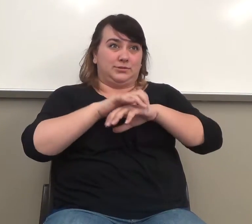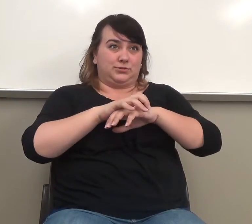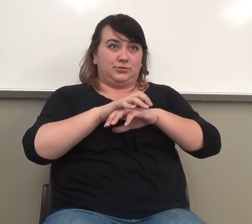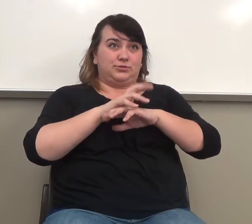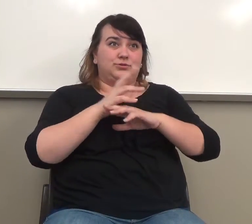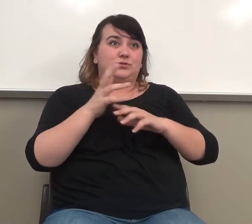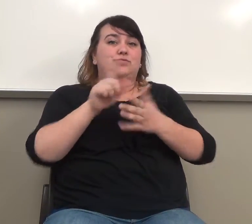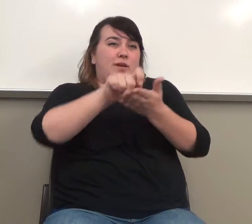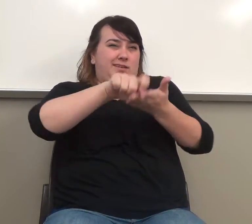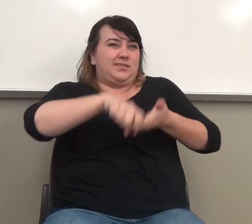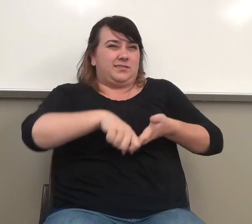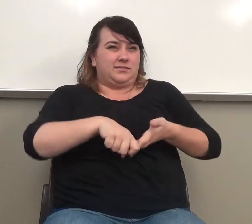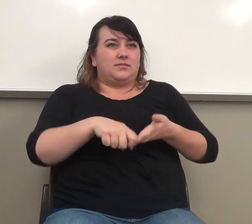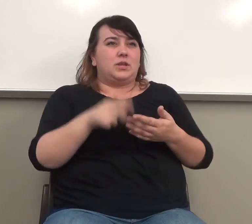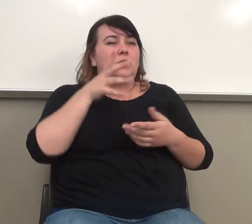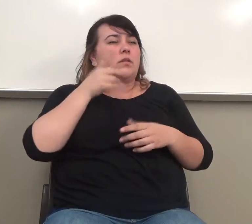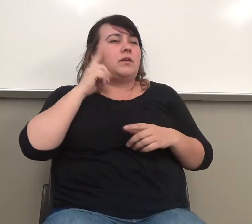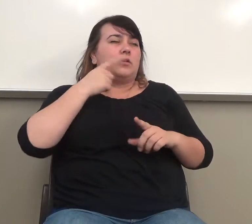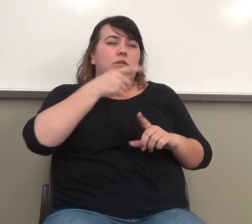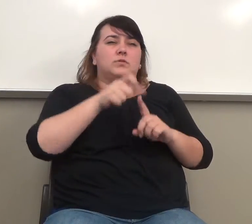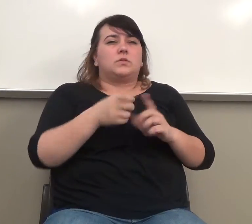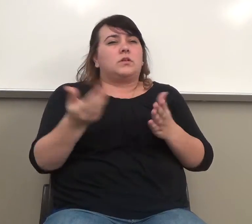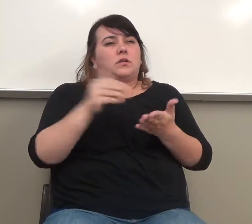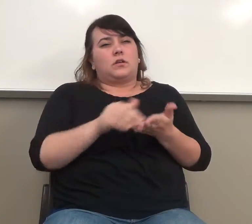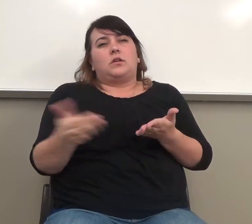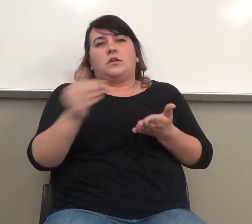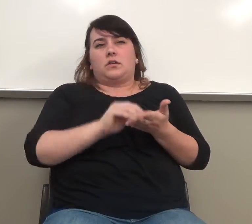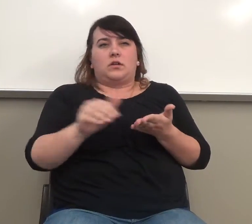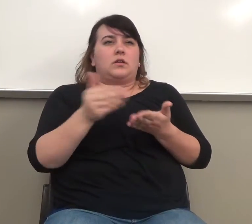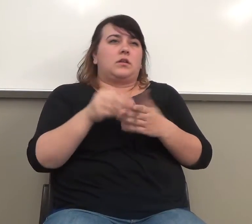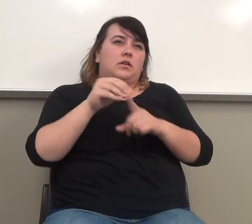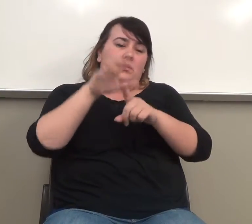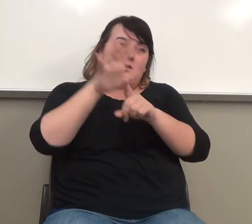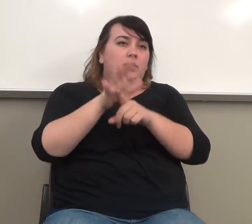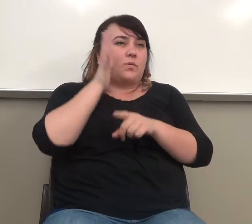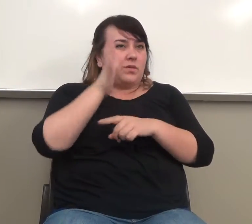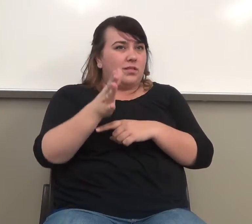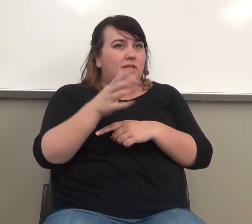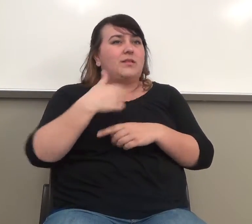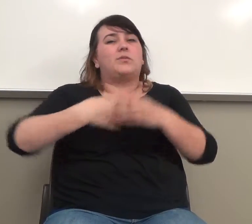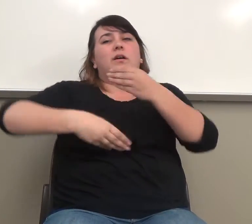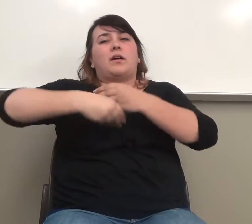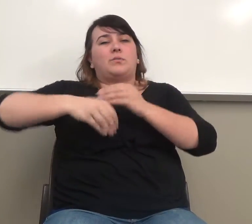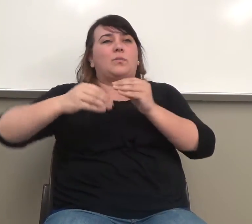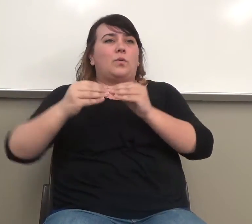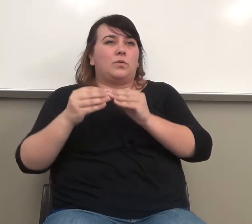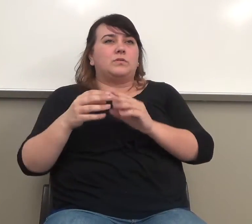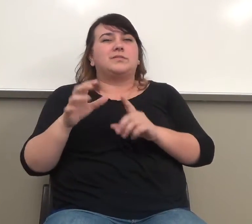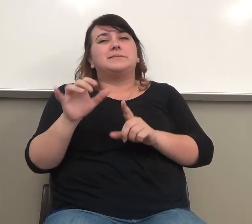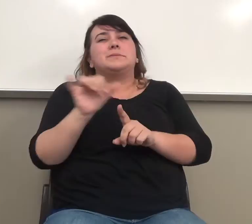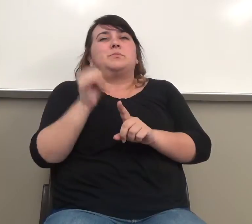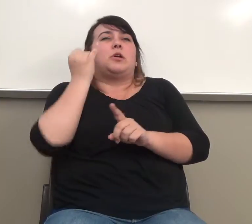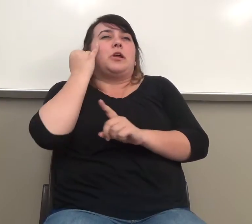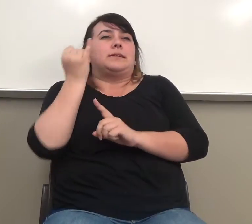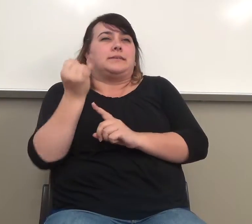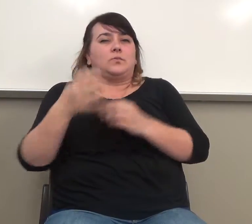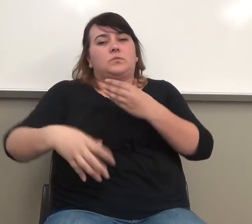the English classes you take, and we're going to add some other words like that so that we can discuss